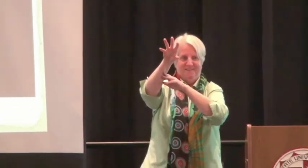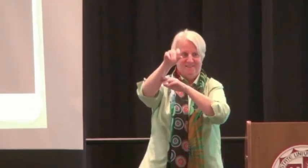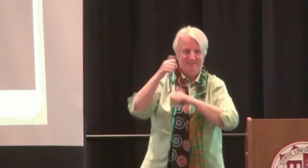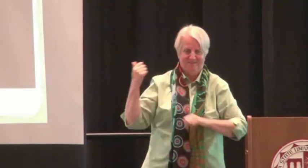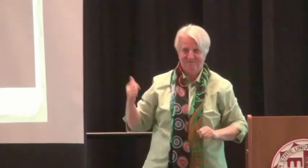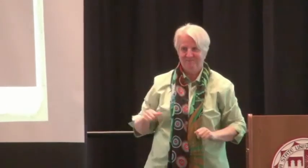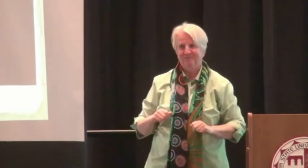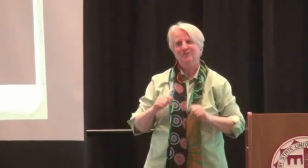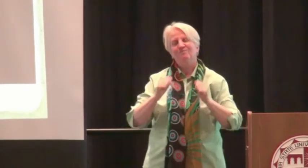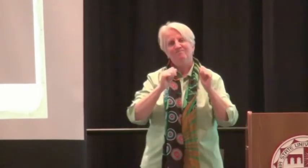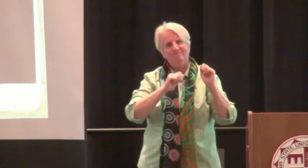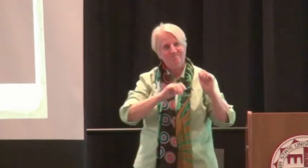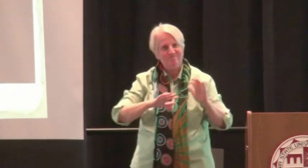filming the fireworks.